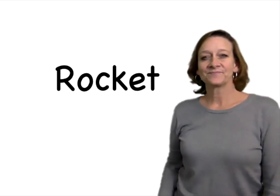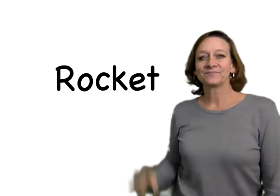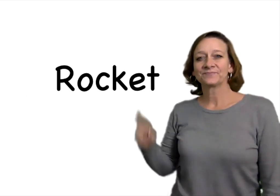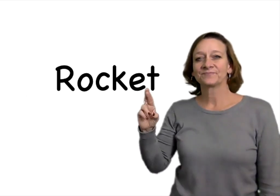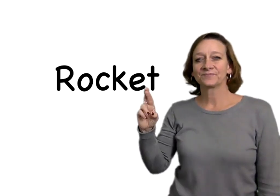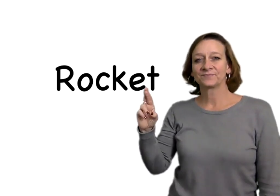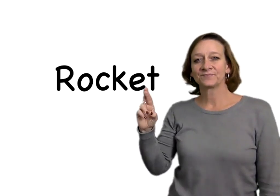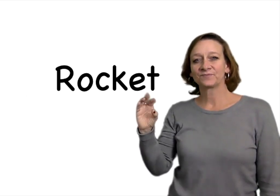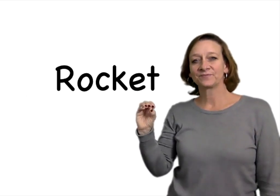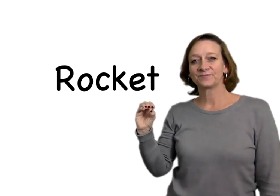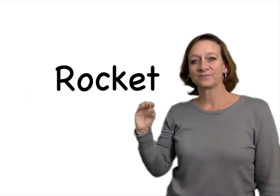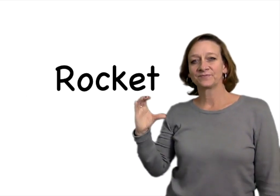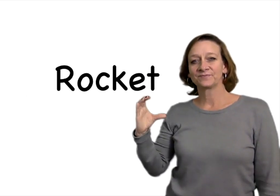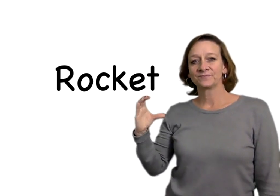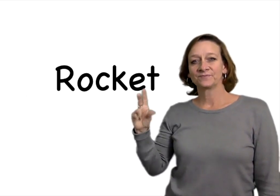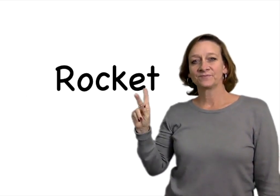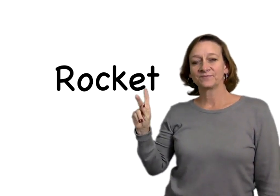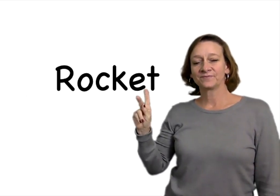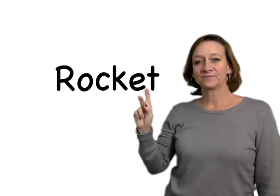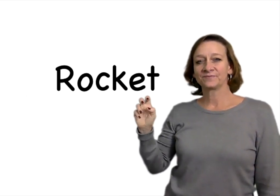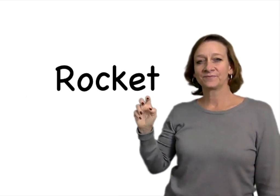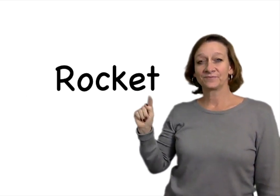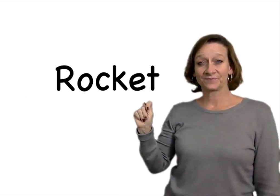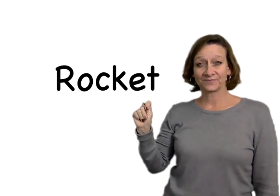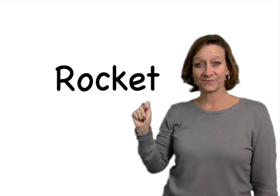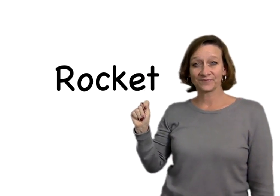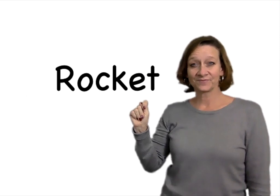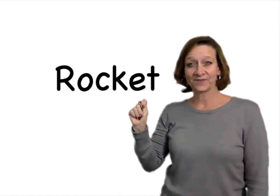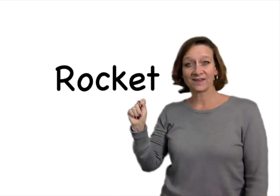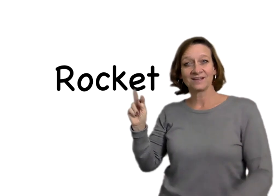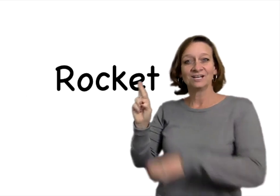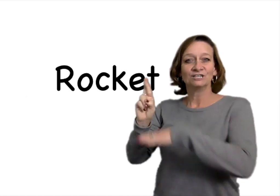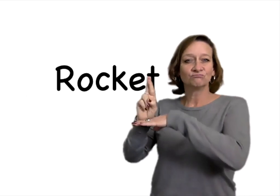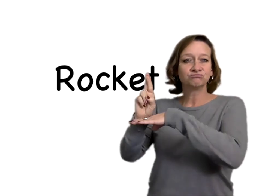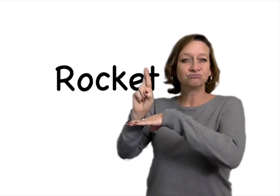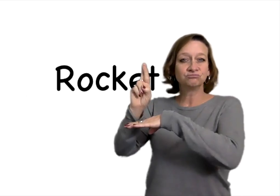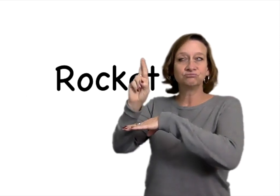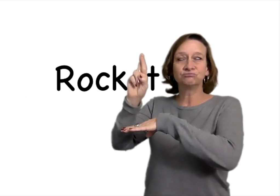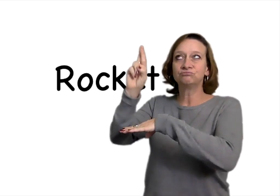R-O-C-K-E-T, rocket.